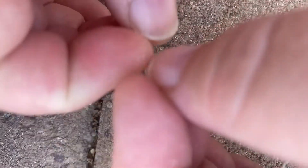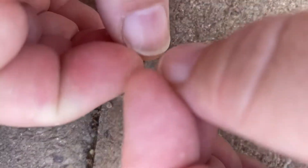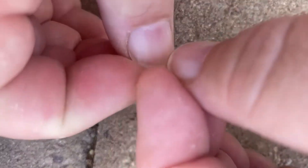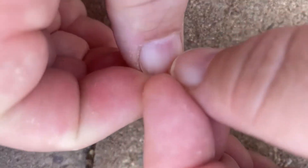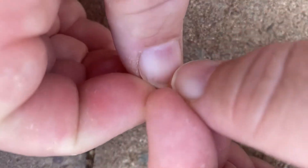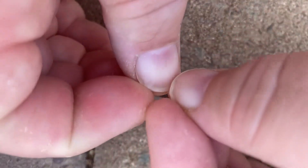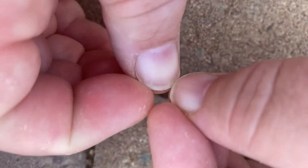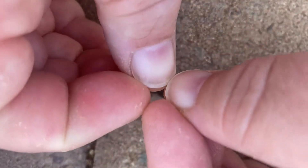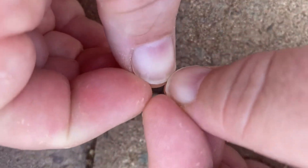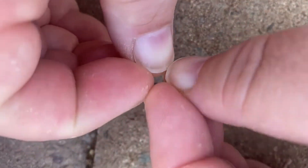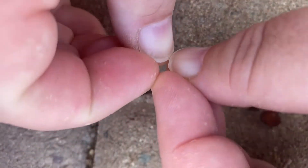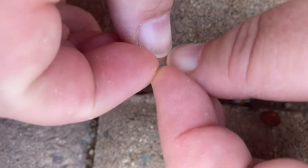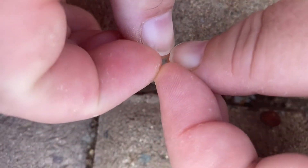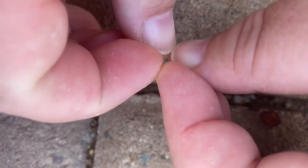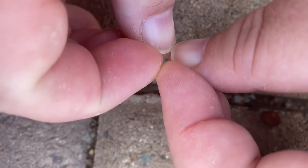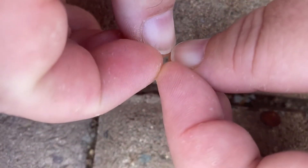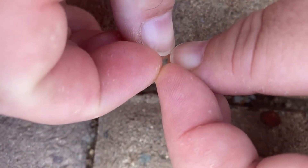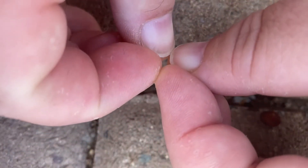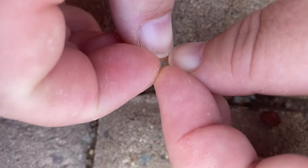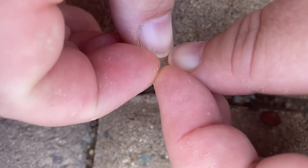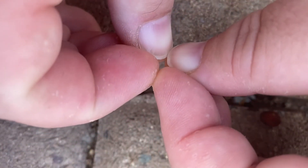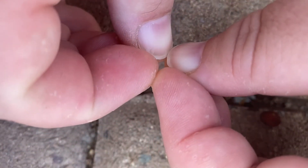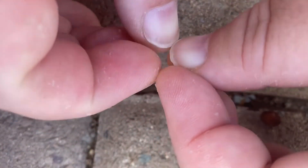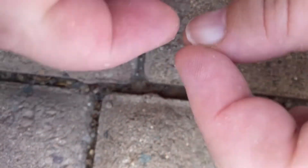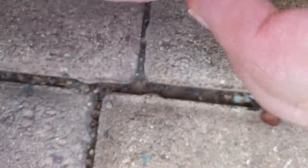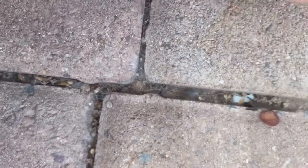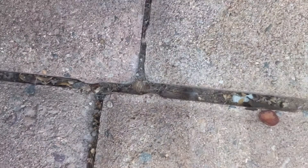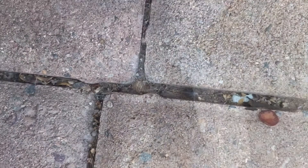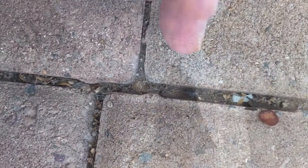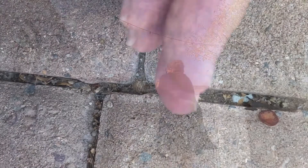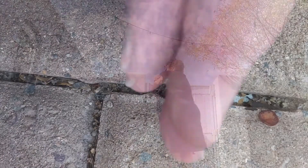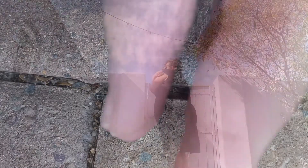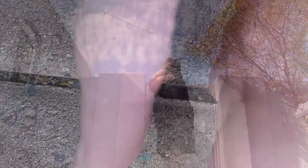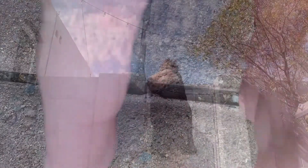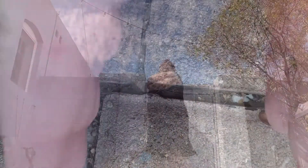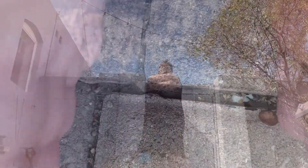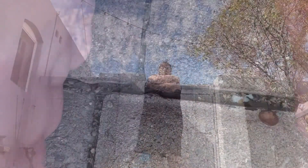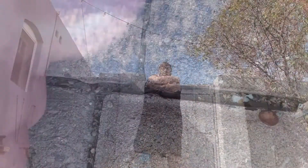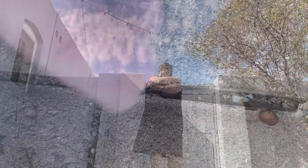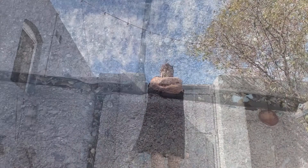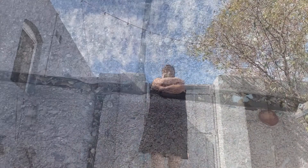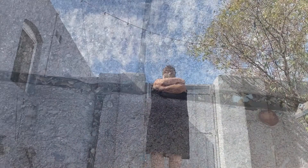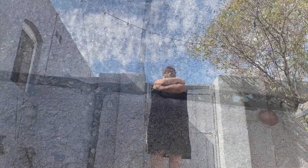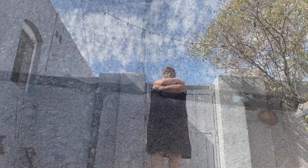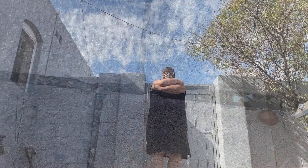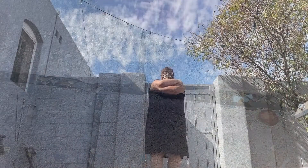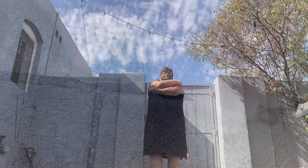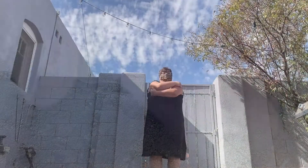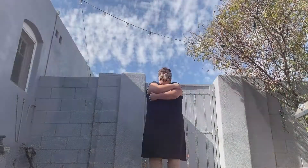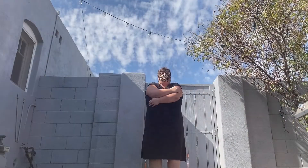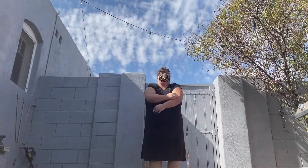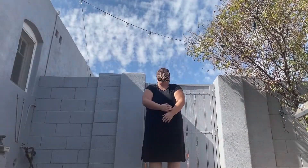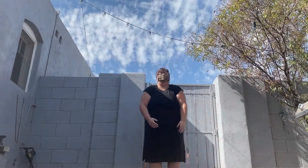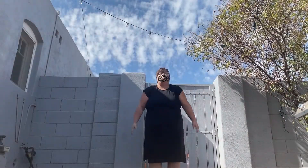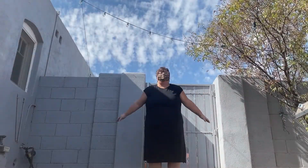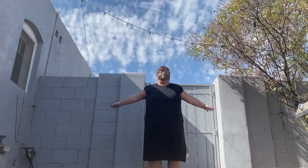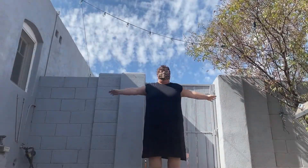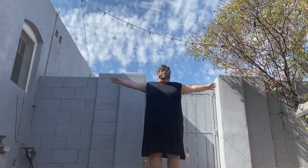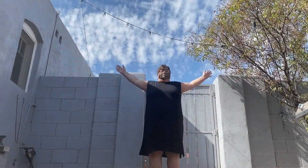big and little little adding up to big big circling back to little how many acts of nourishment yield